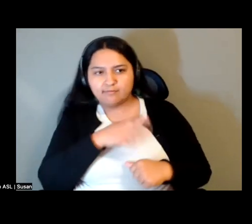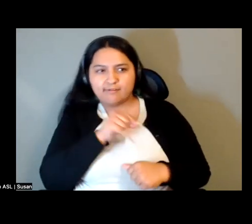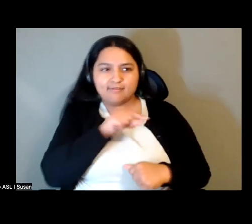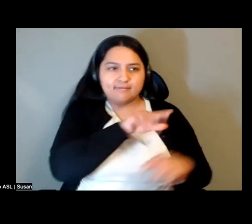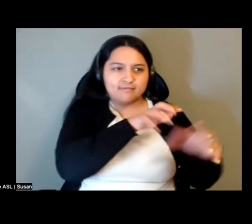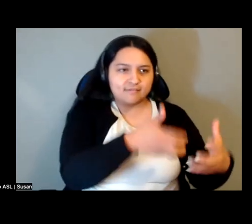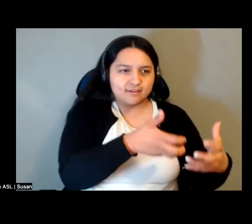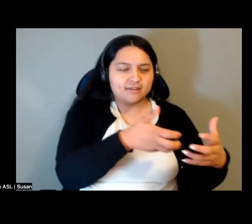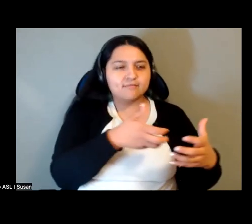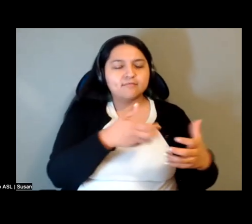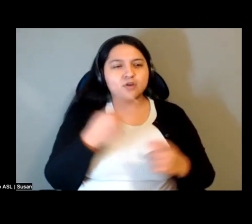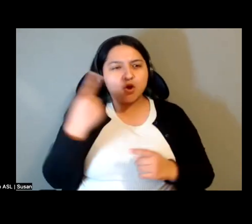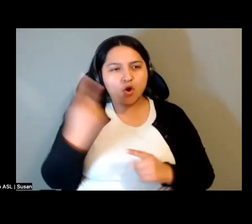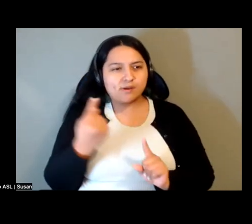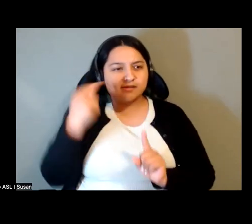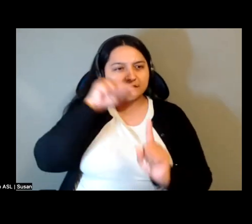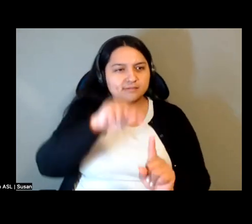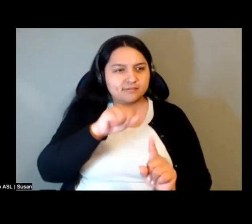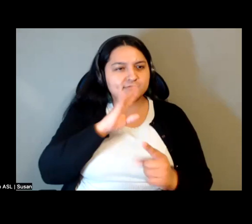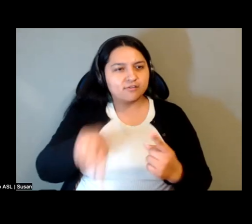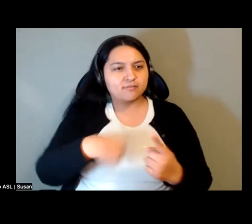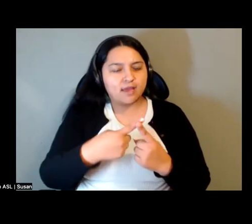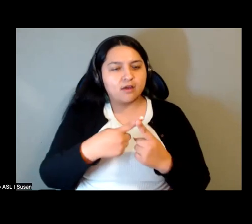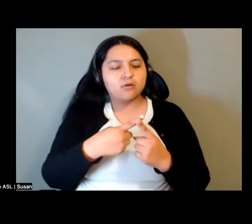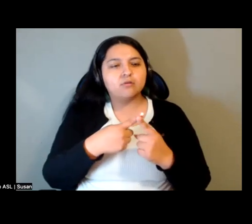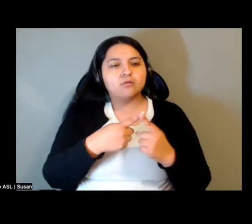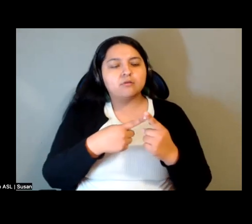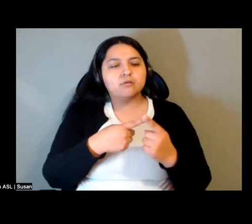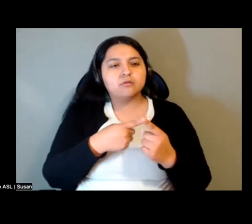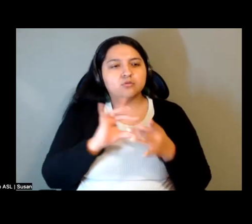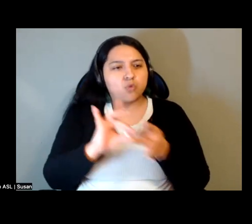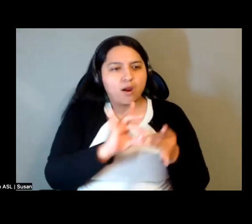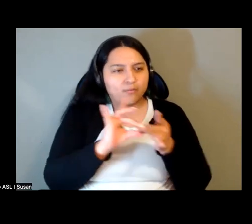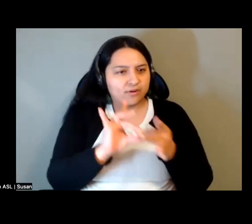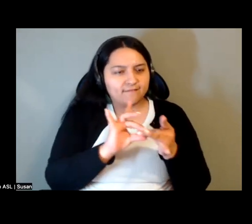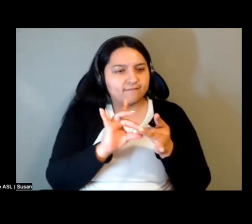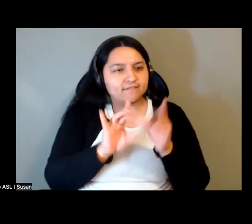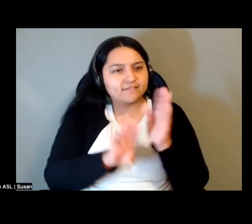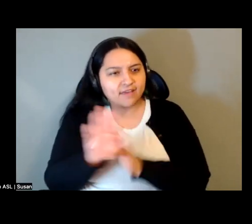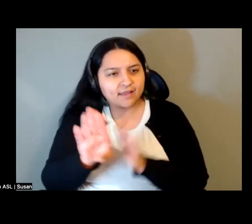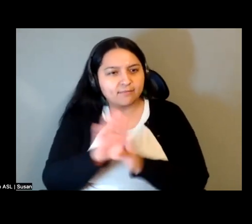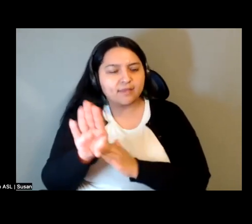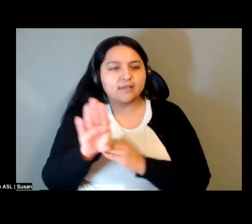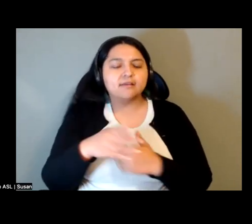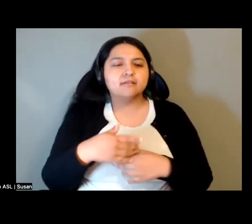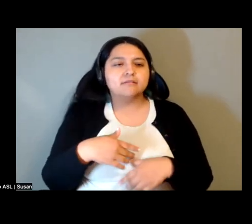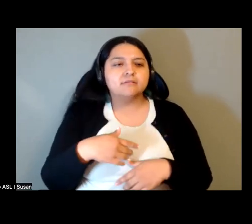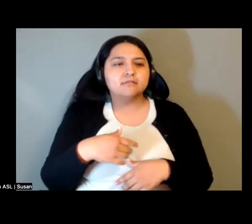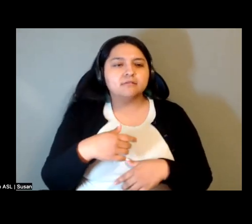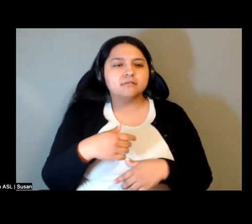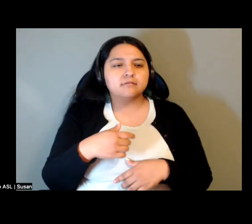and cooperative development, very particular focus on climate